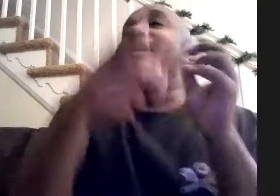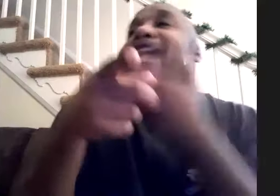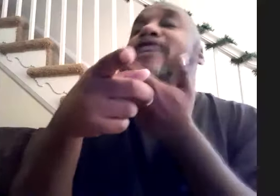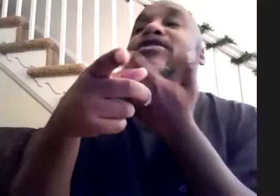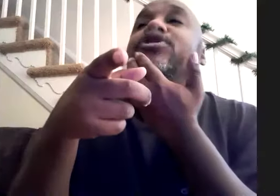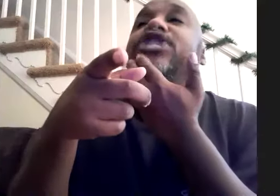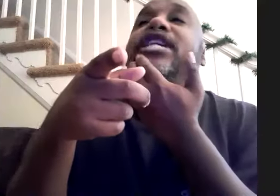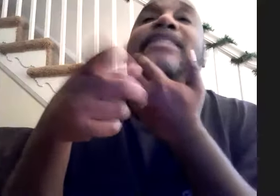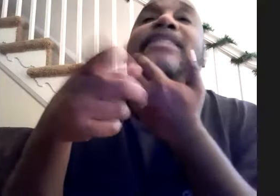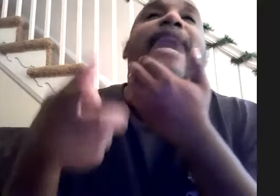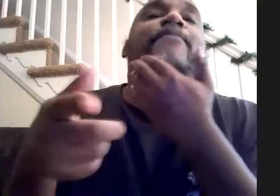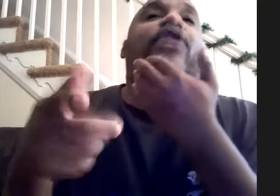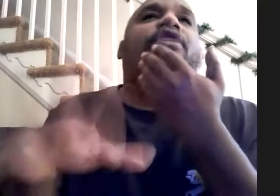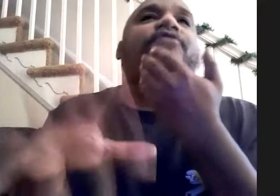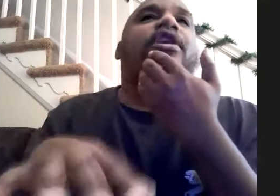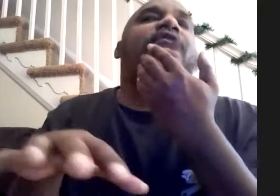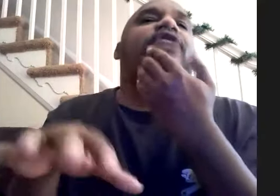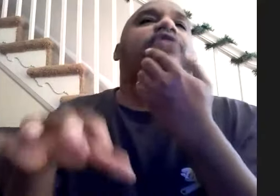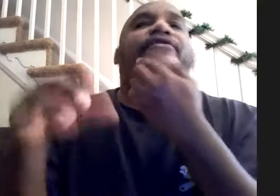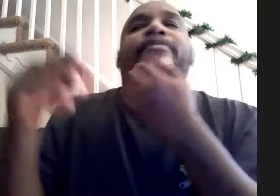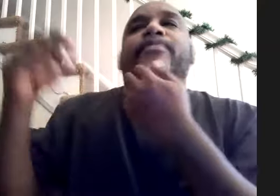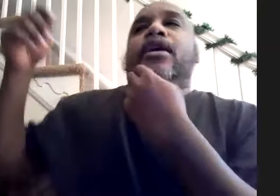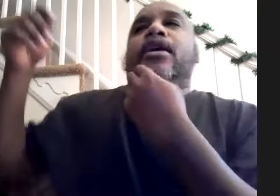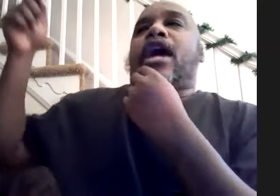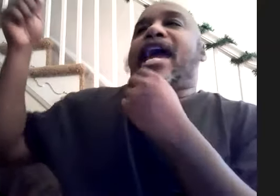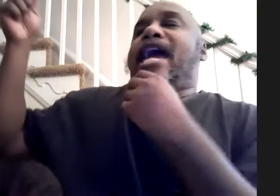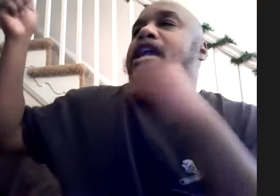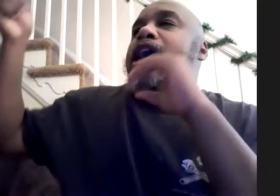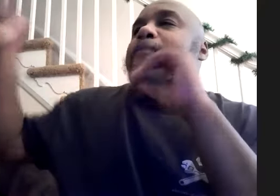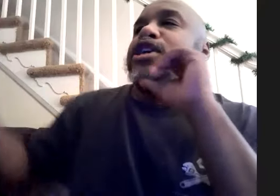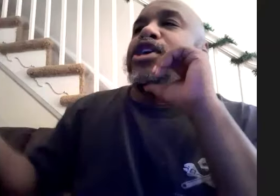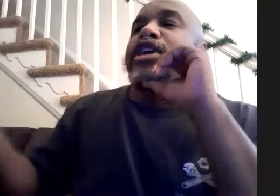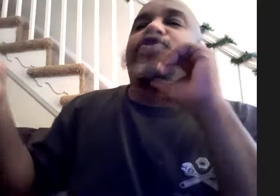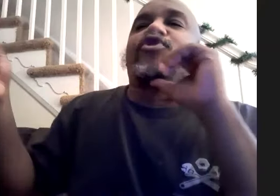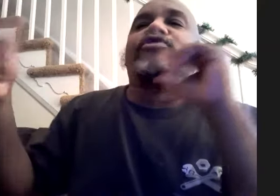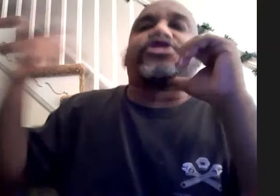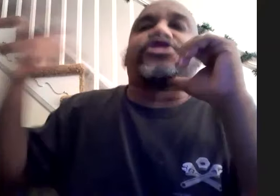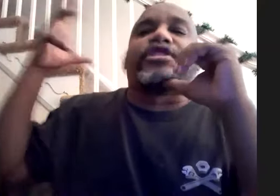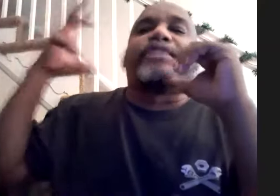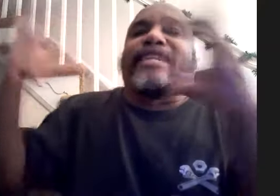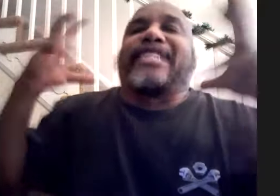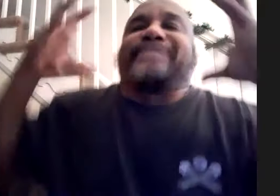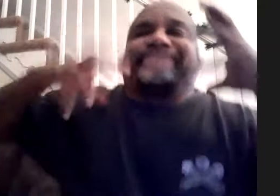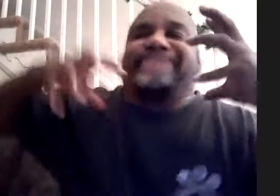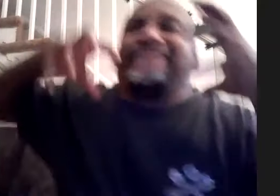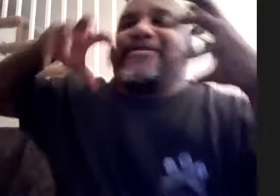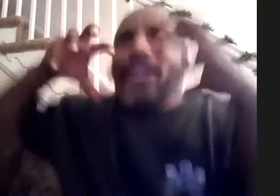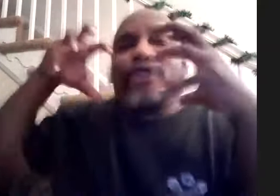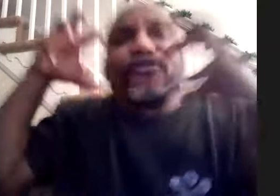had a double cd my dad bought it called funkify your life and i put it on the grooves just started like i'm you know feeling